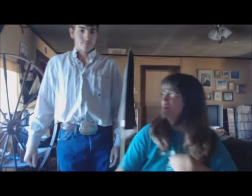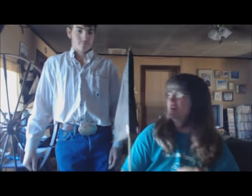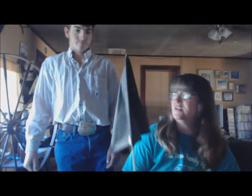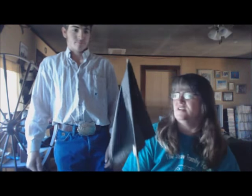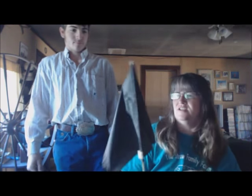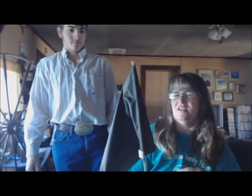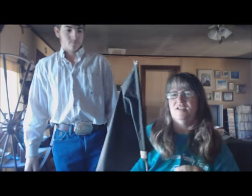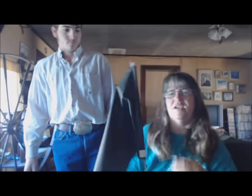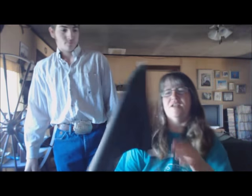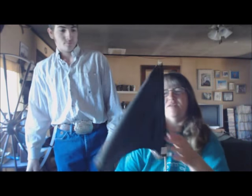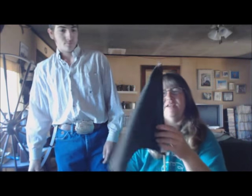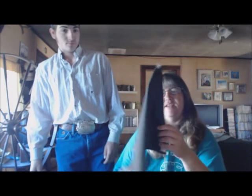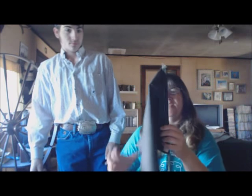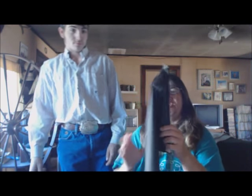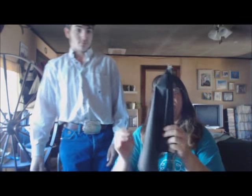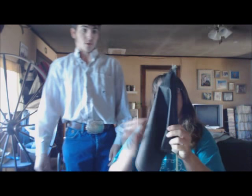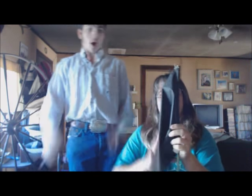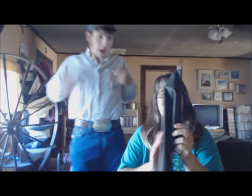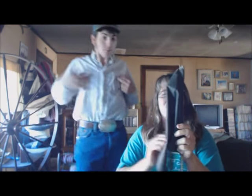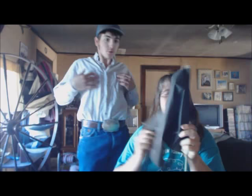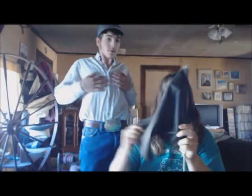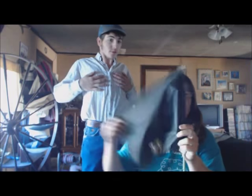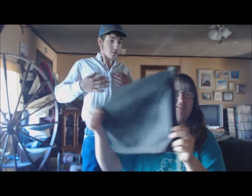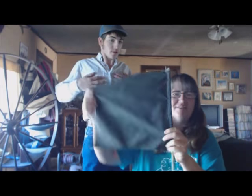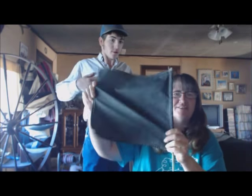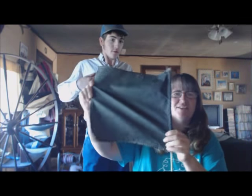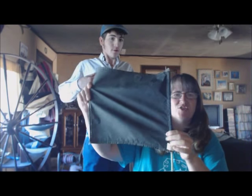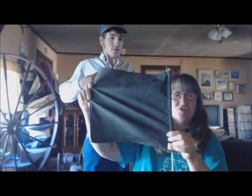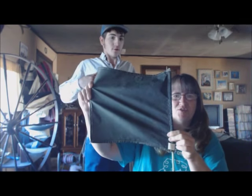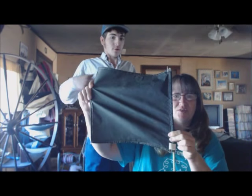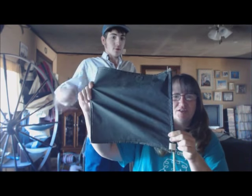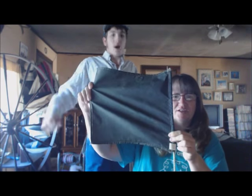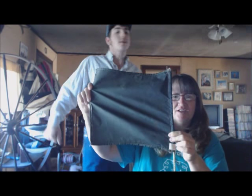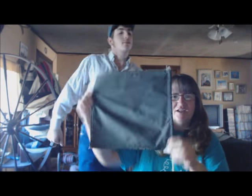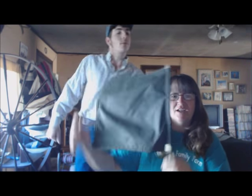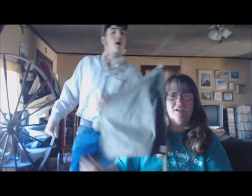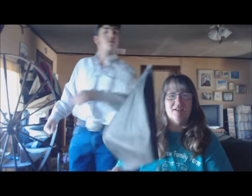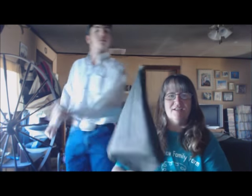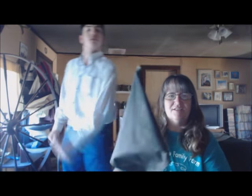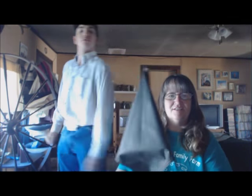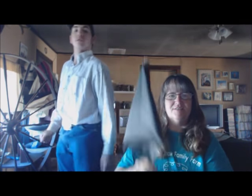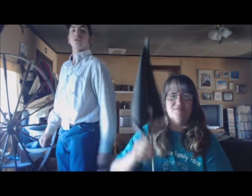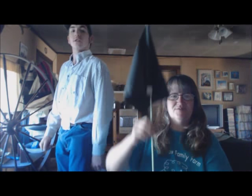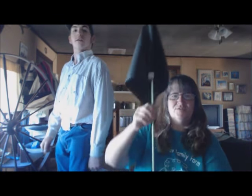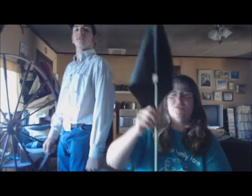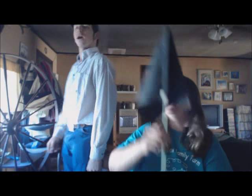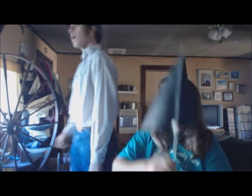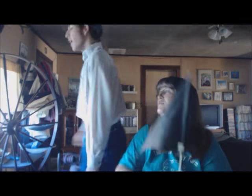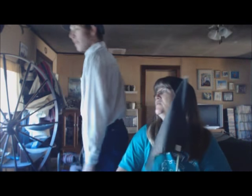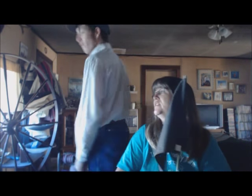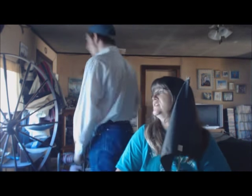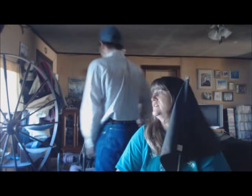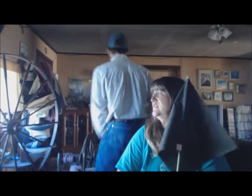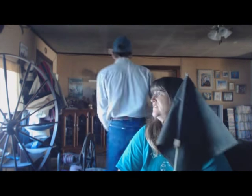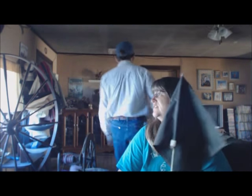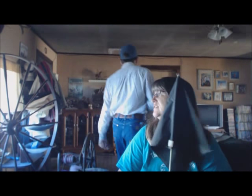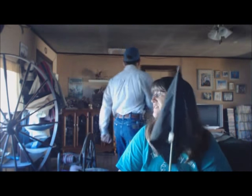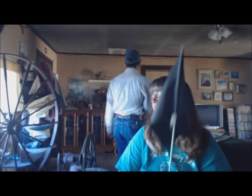dork. Anyway, it's just, if you want. Yes, sure. I am not, no such thing. Don't know what is. That's thing to me, honestly.